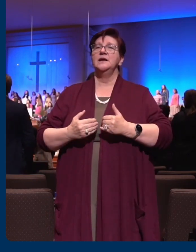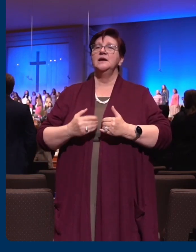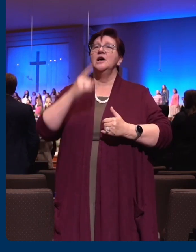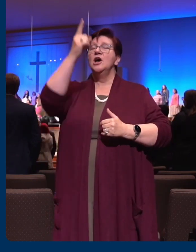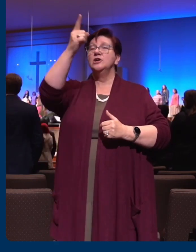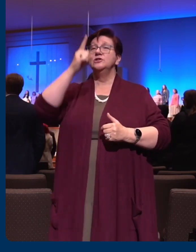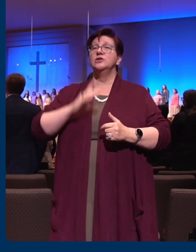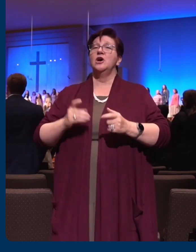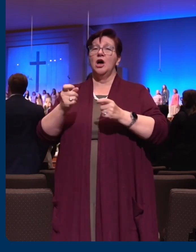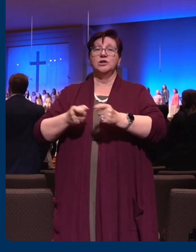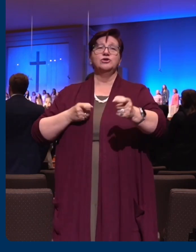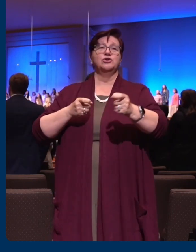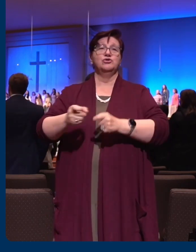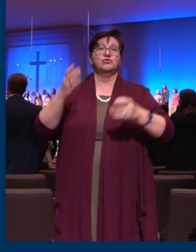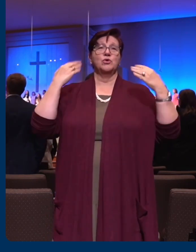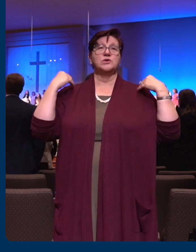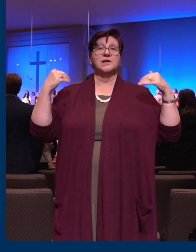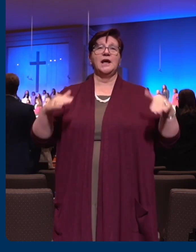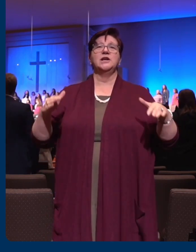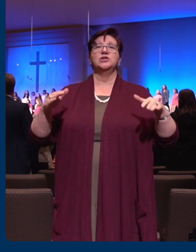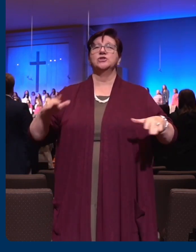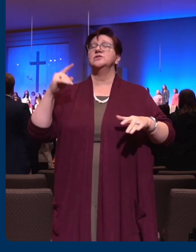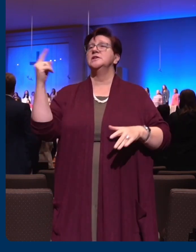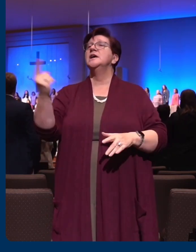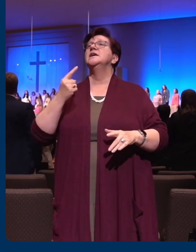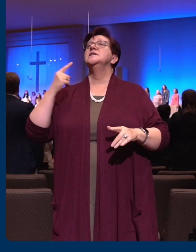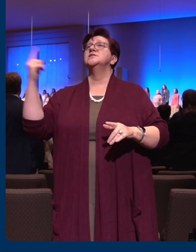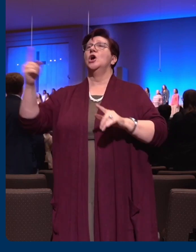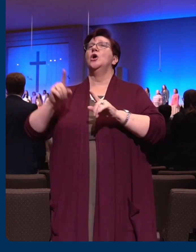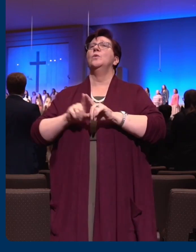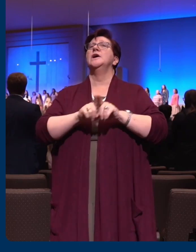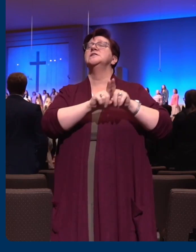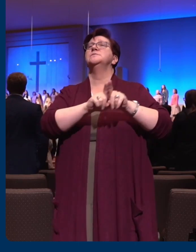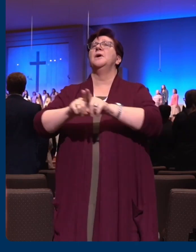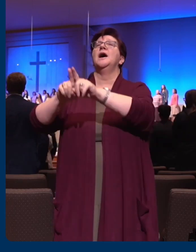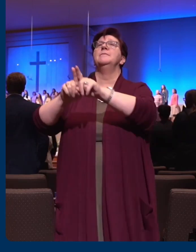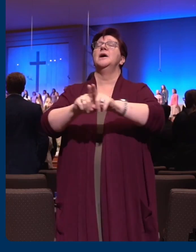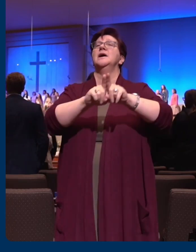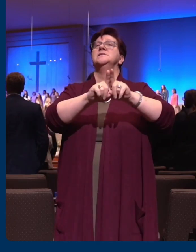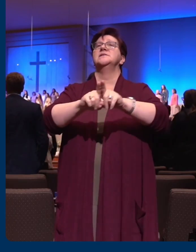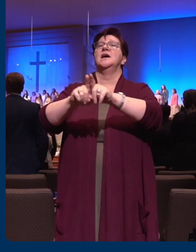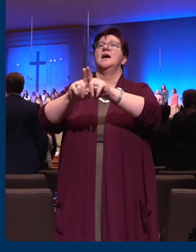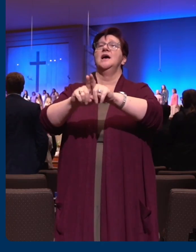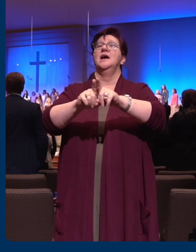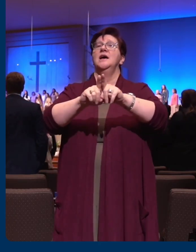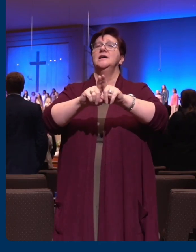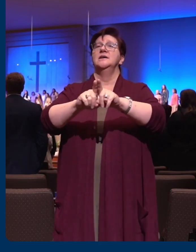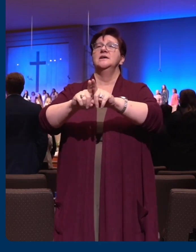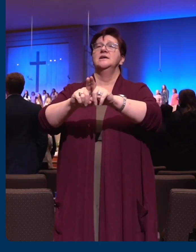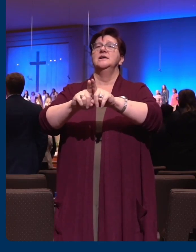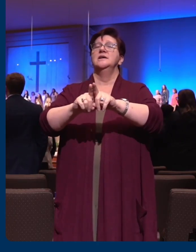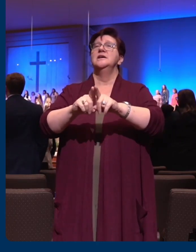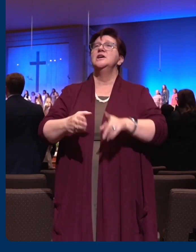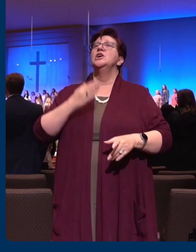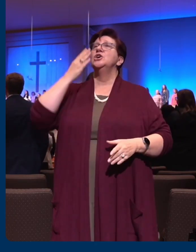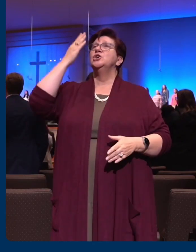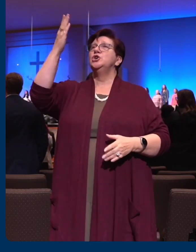God of angel armies is always by my side, the one who